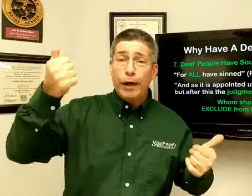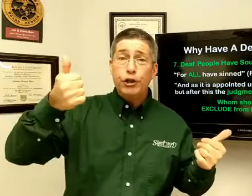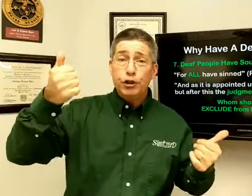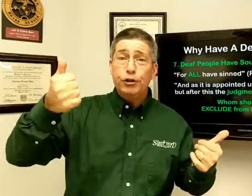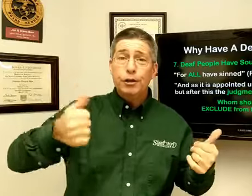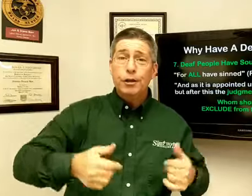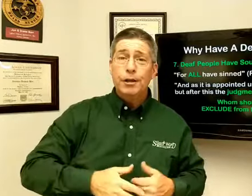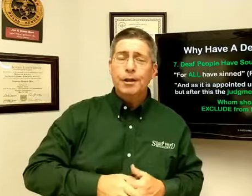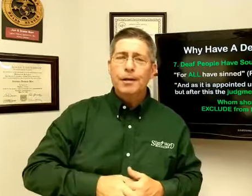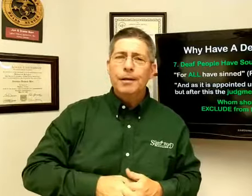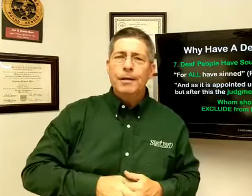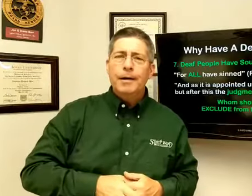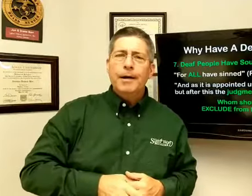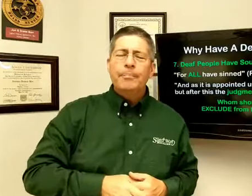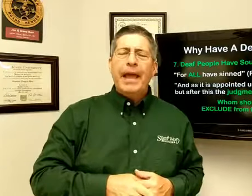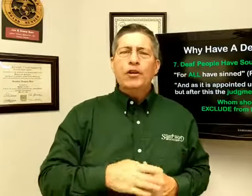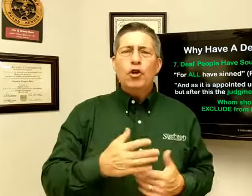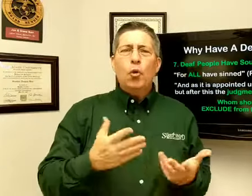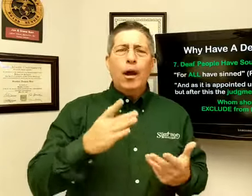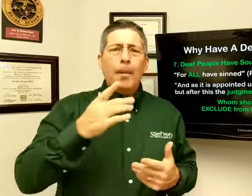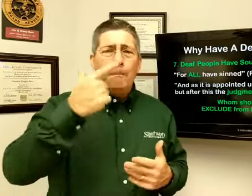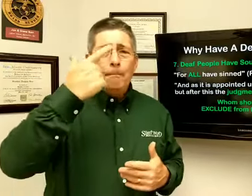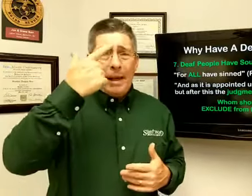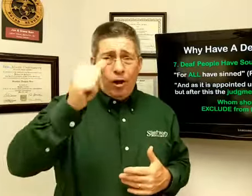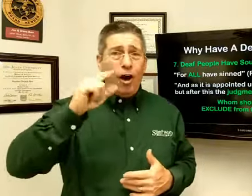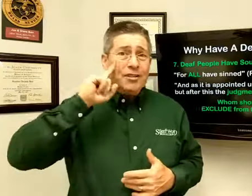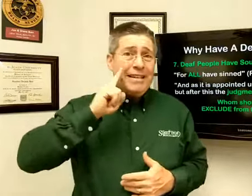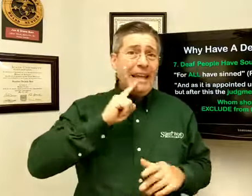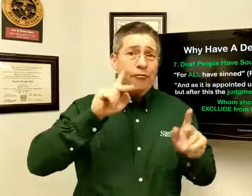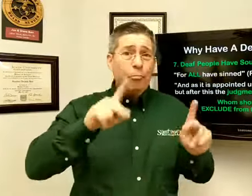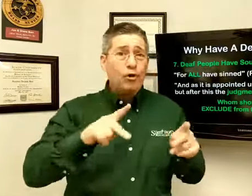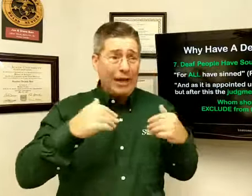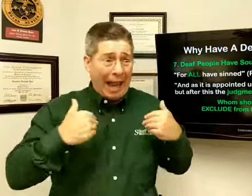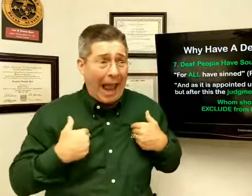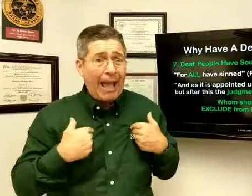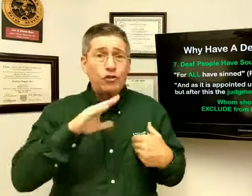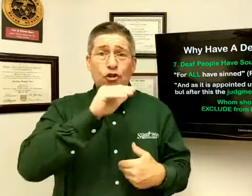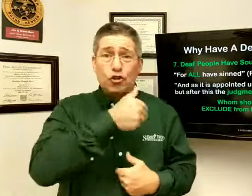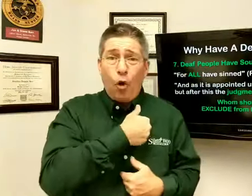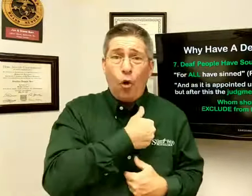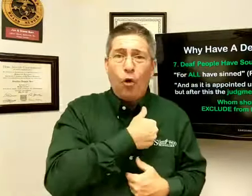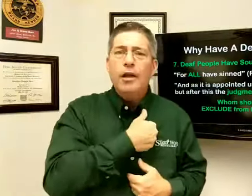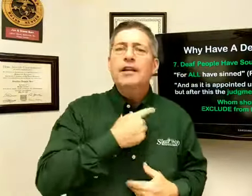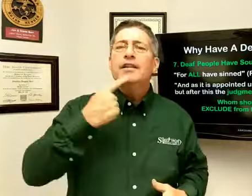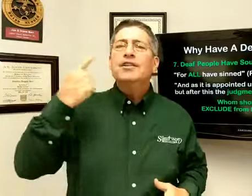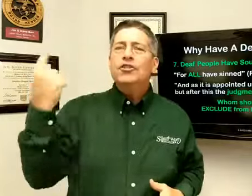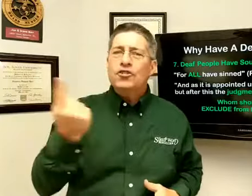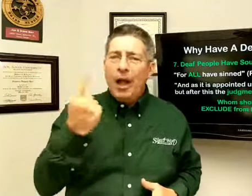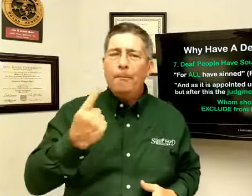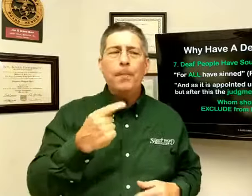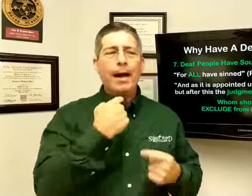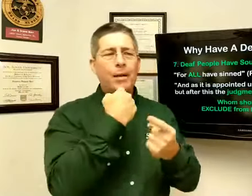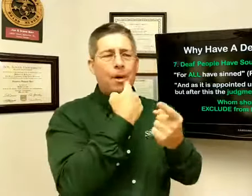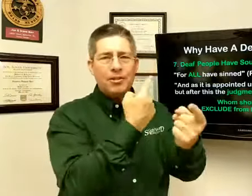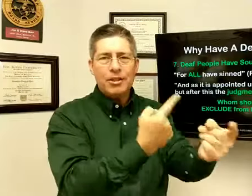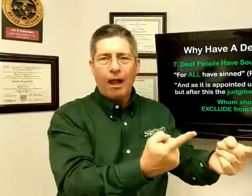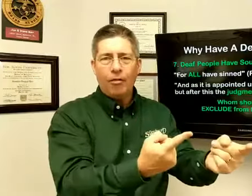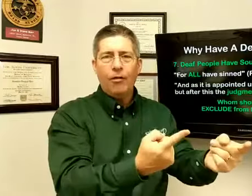Which? And so, because a deaf person has a soul, somebody must tell them.